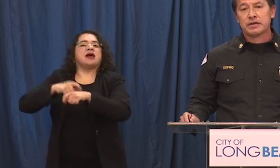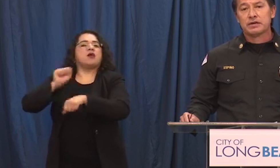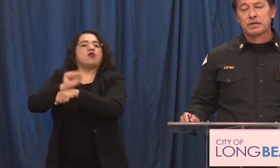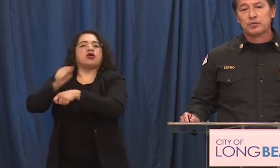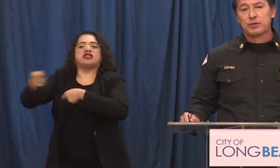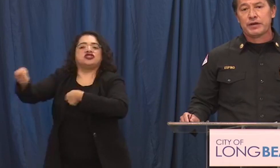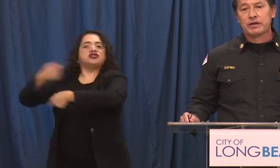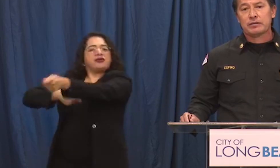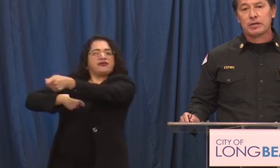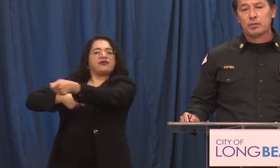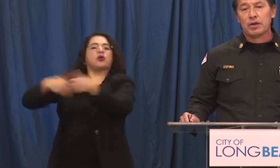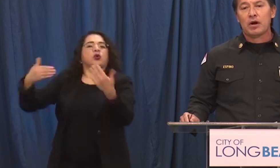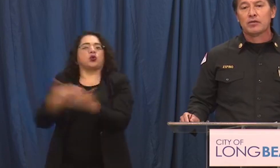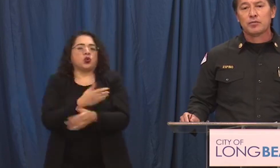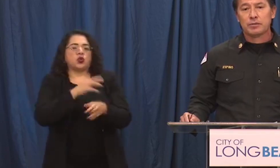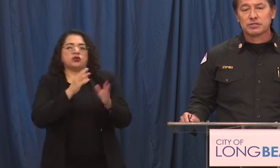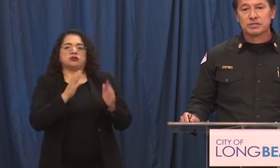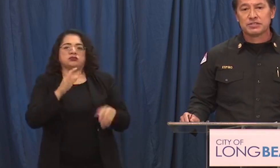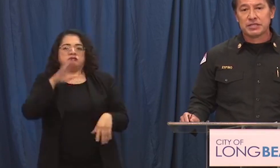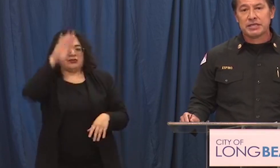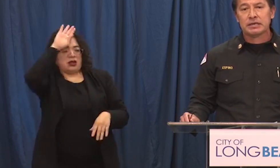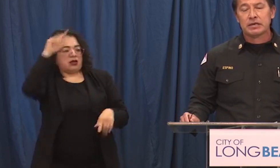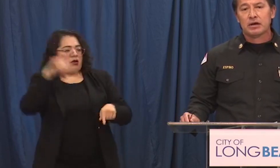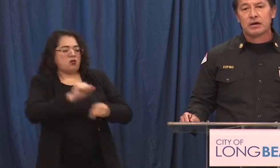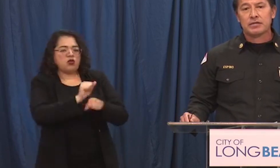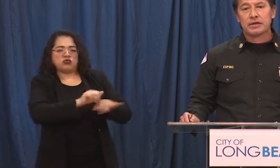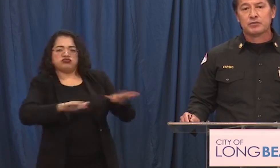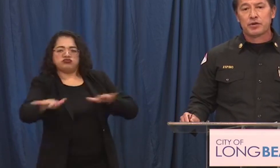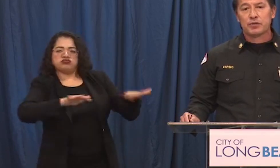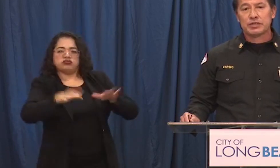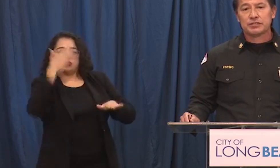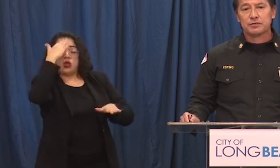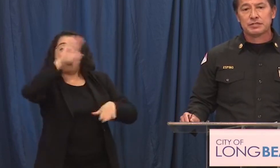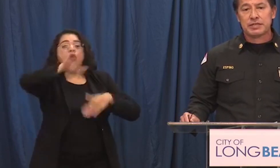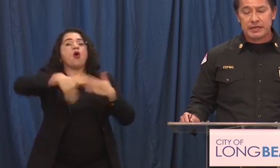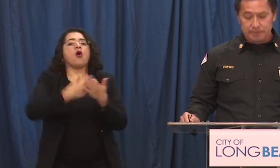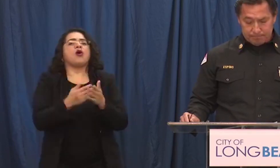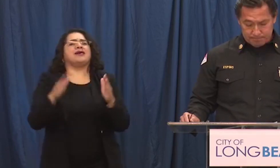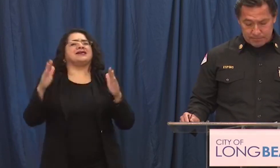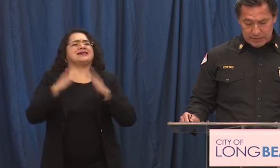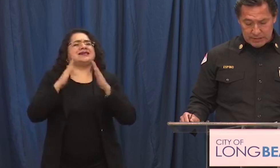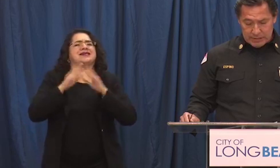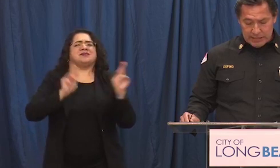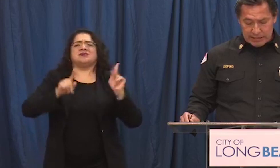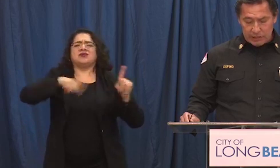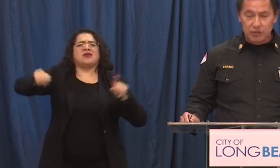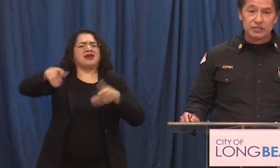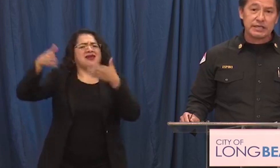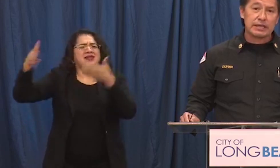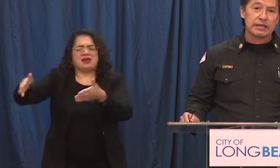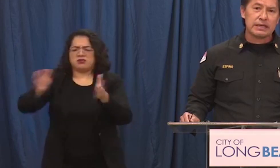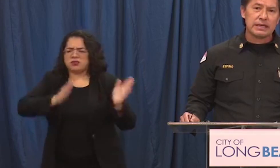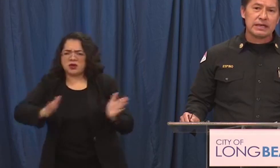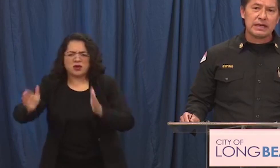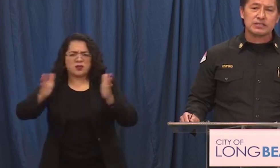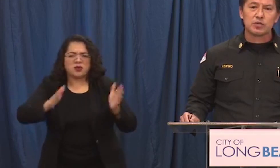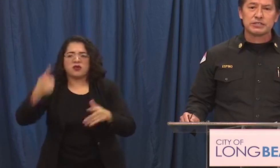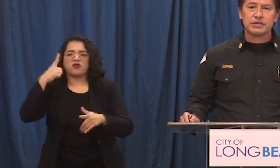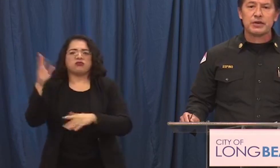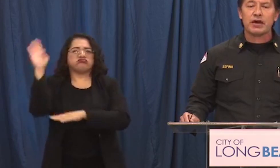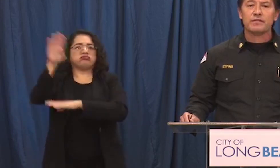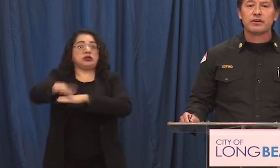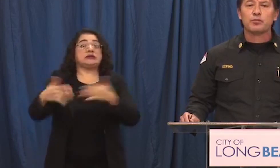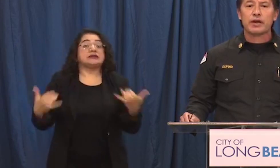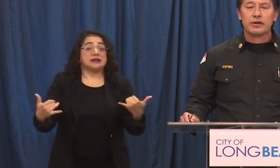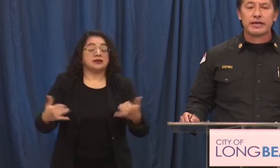pd are there preparing but all the members of the city are there in preparation for today and in closing i just